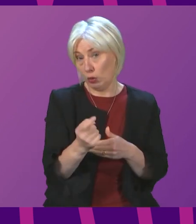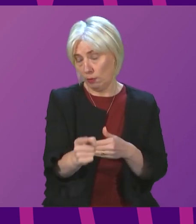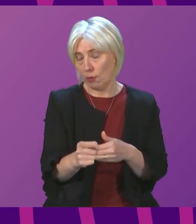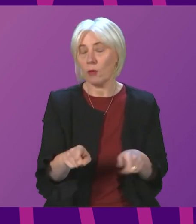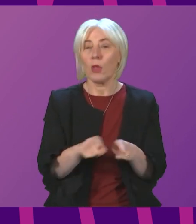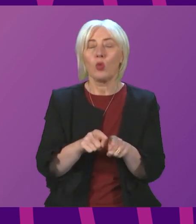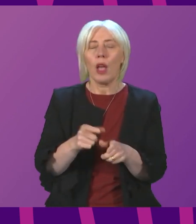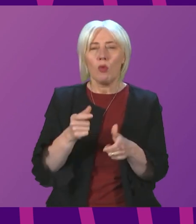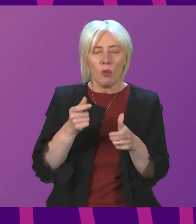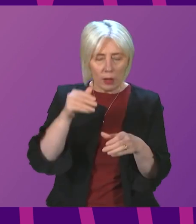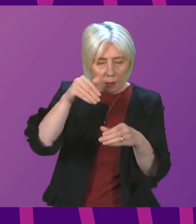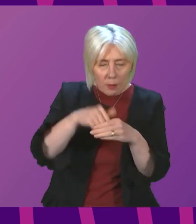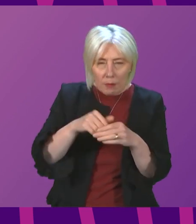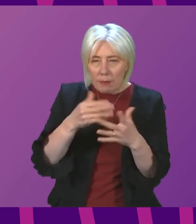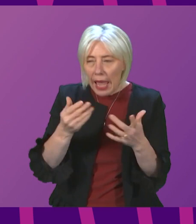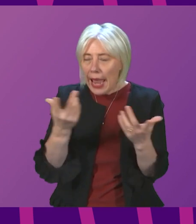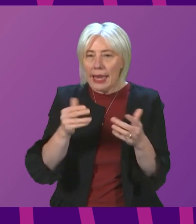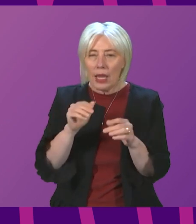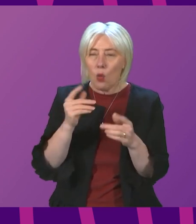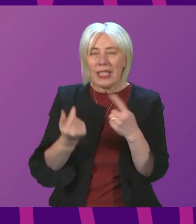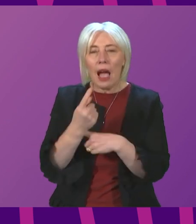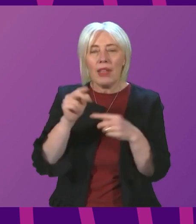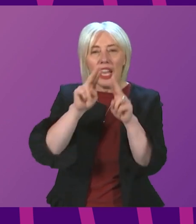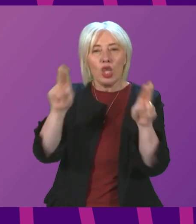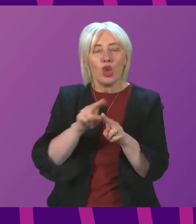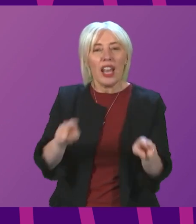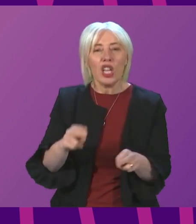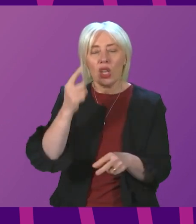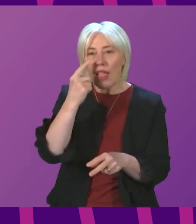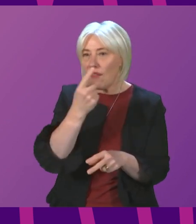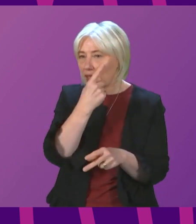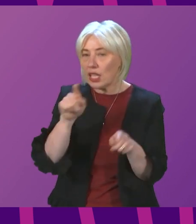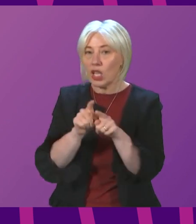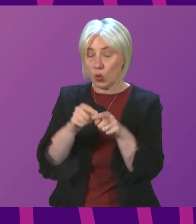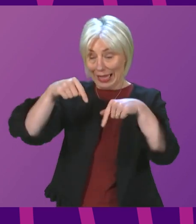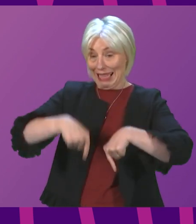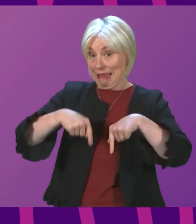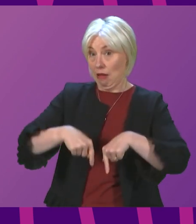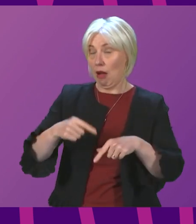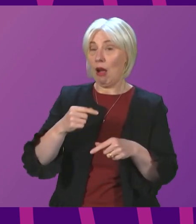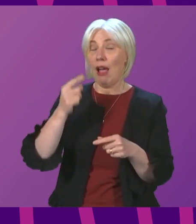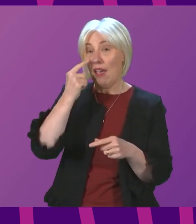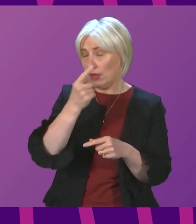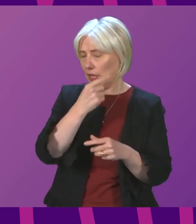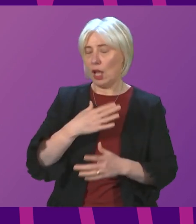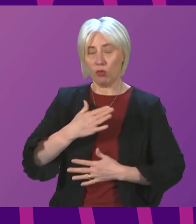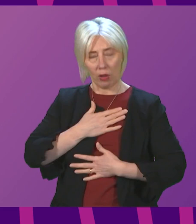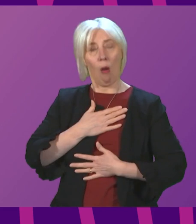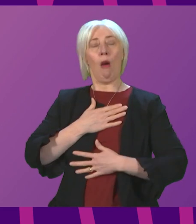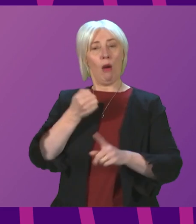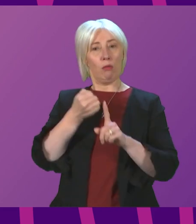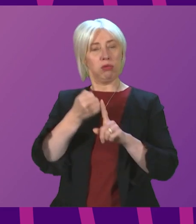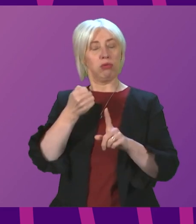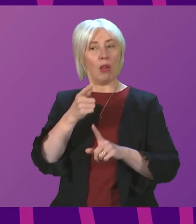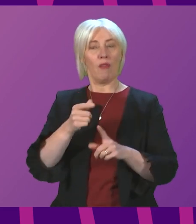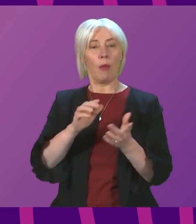will take careful account of the developing international evidence as well as the data here. I was struck by remarks made by the